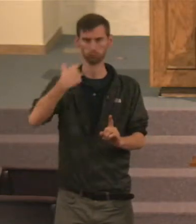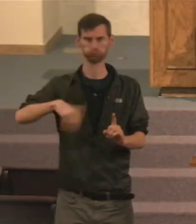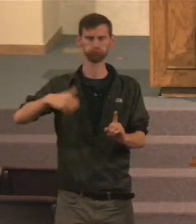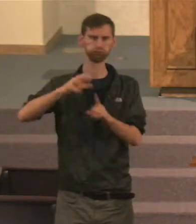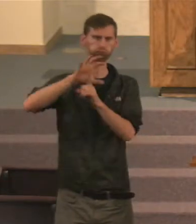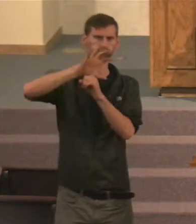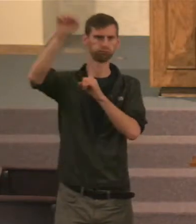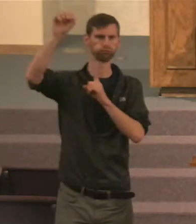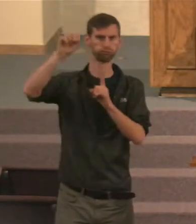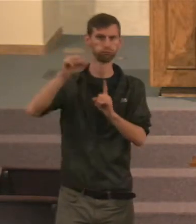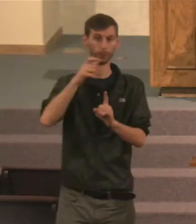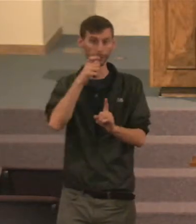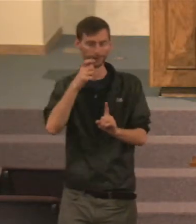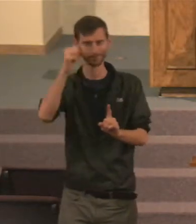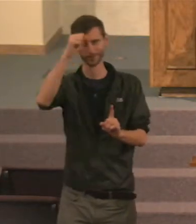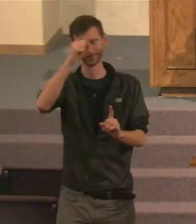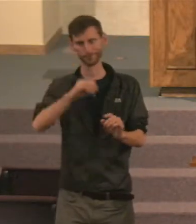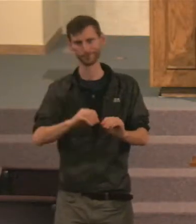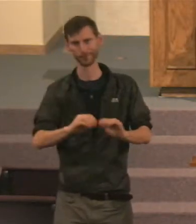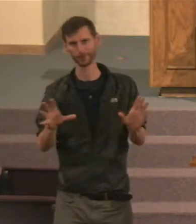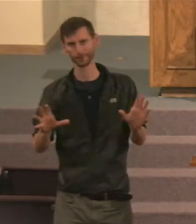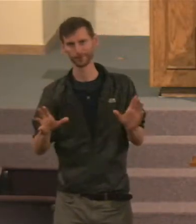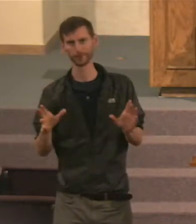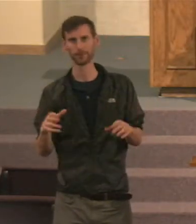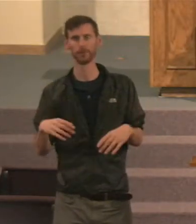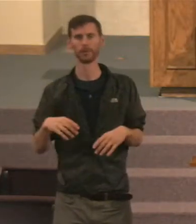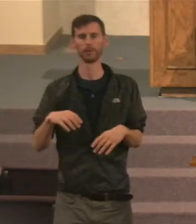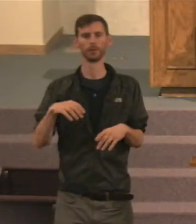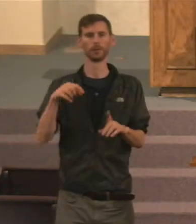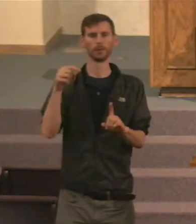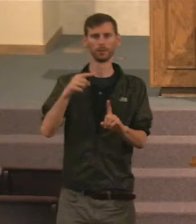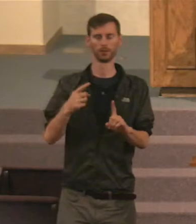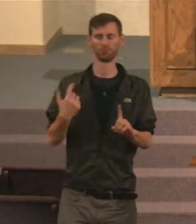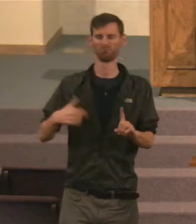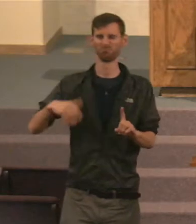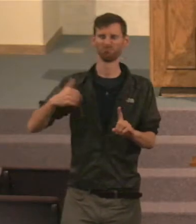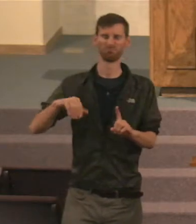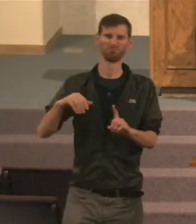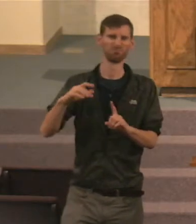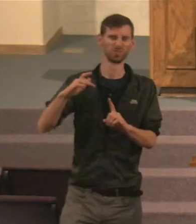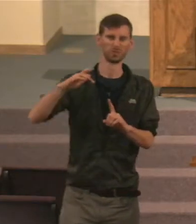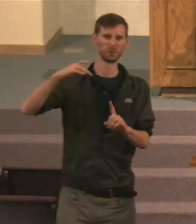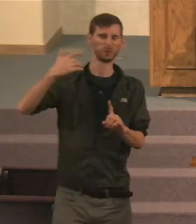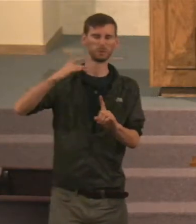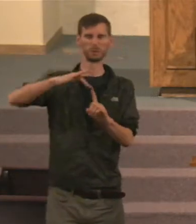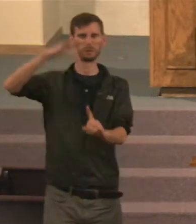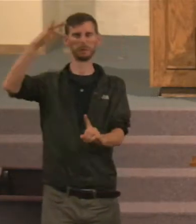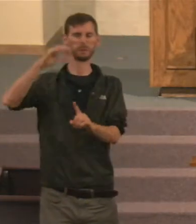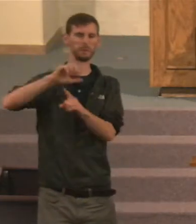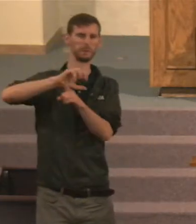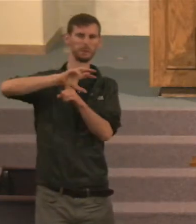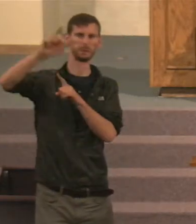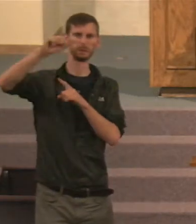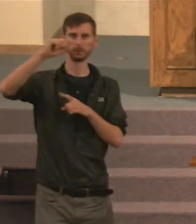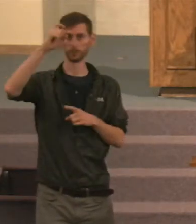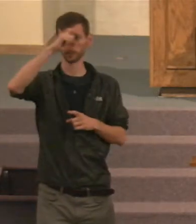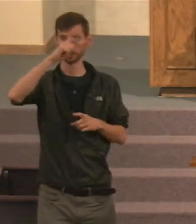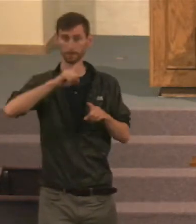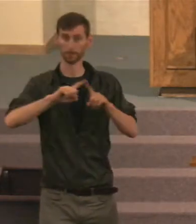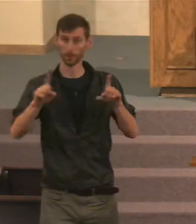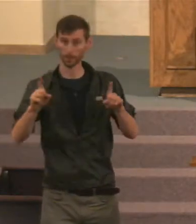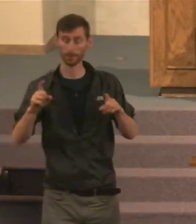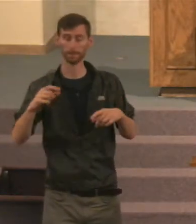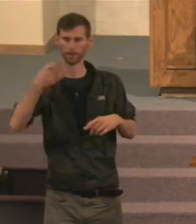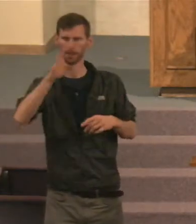greater wisdom than any man, That lived on the earth in his day, Blessed by God with that wisdom. But besides being wise, says, preacher